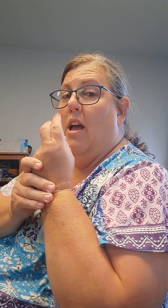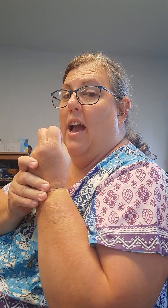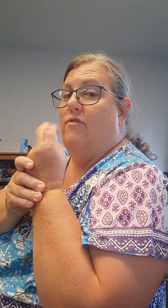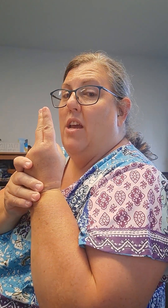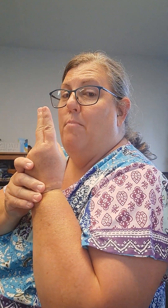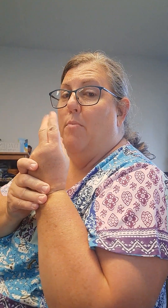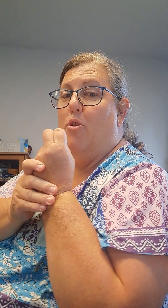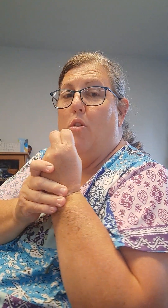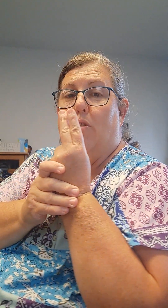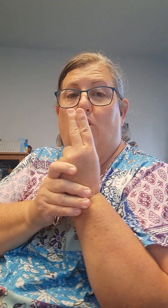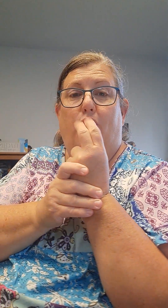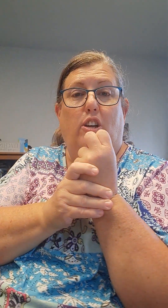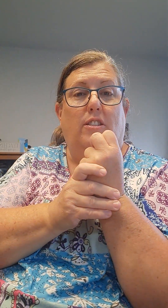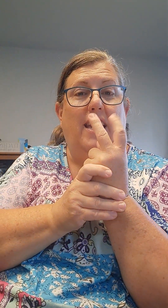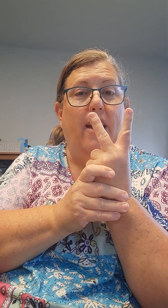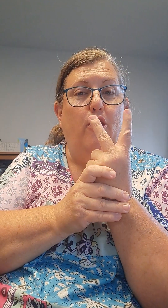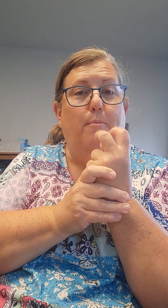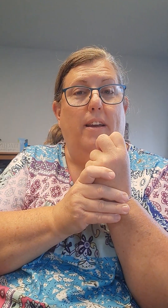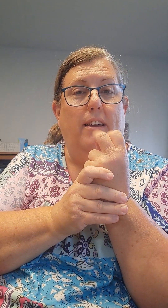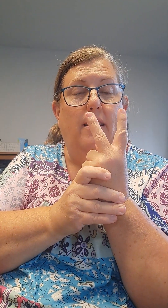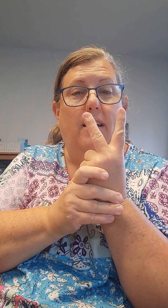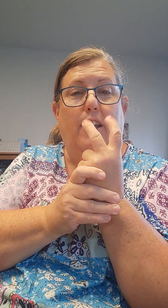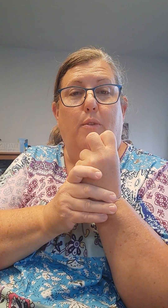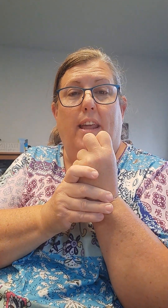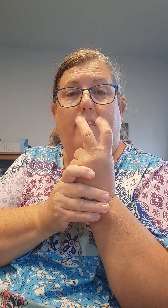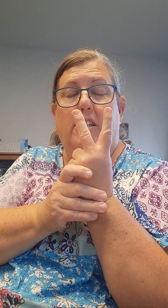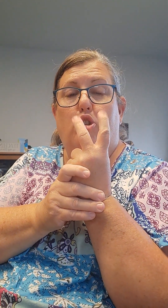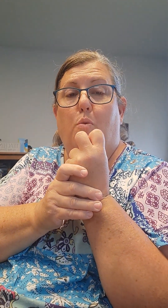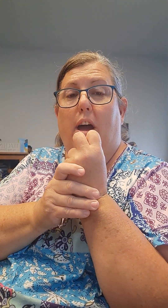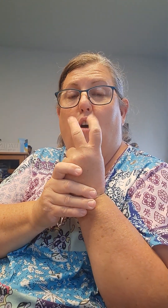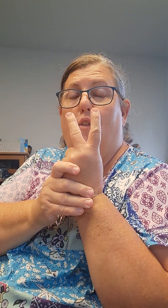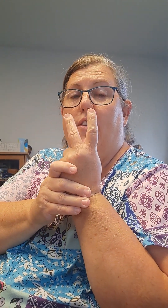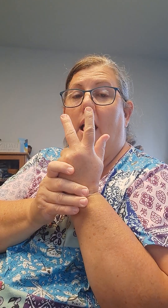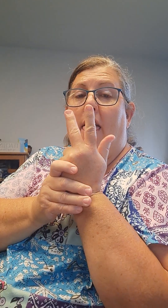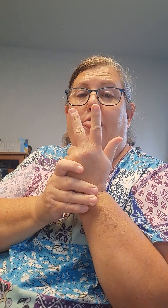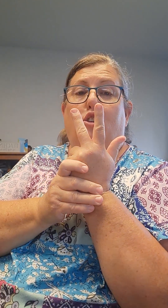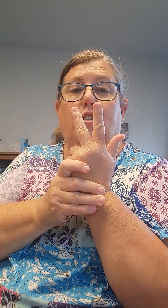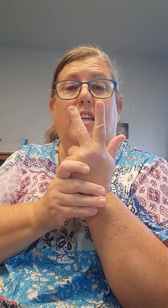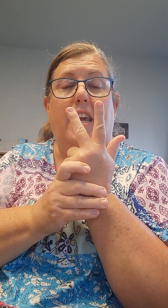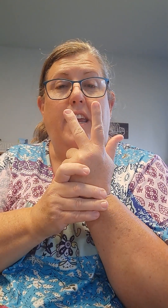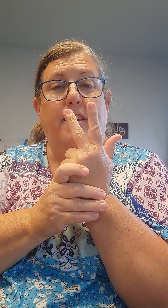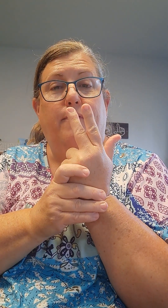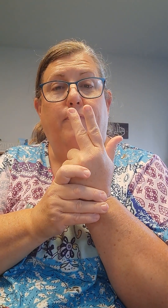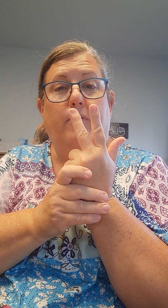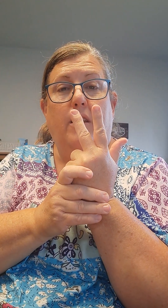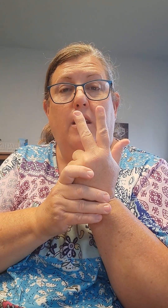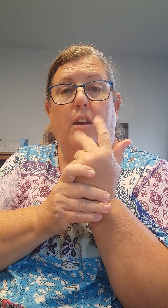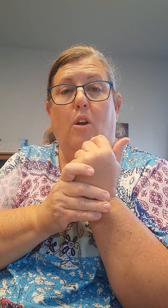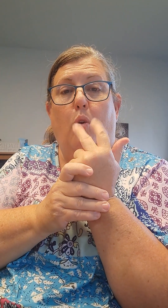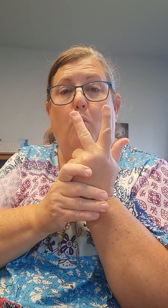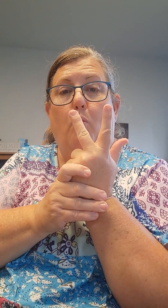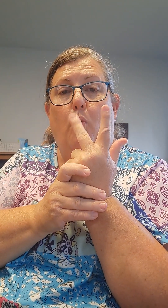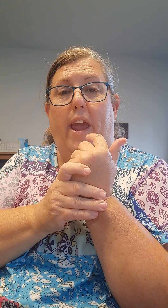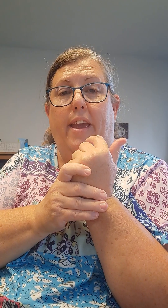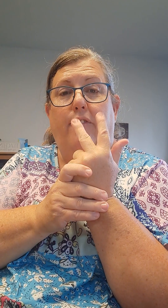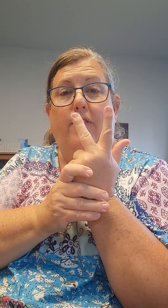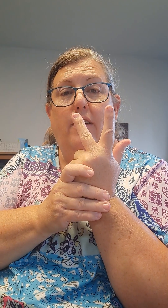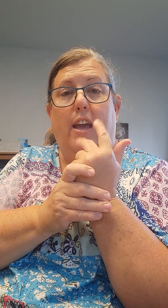I've seen people do it with two fingers together, but I do it like this. Twelve, thirteen. Wave at